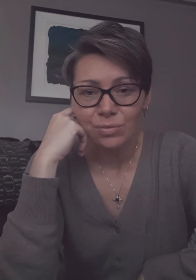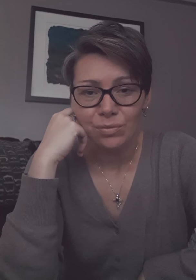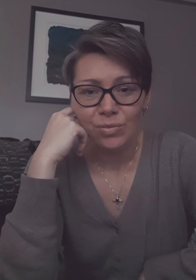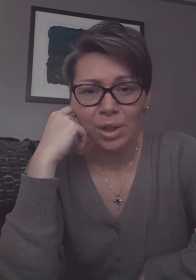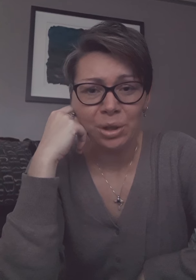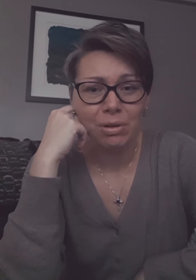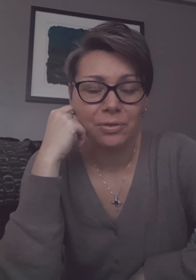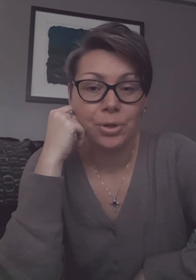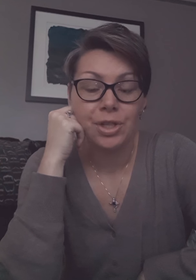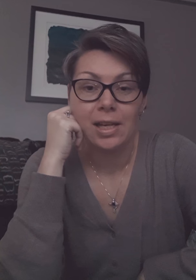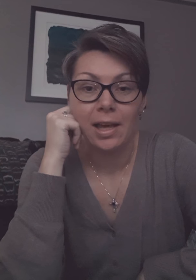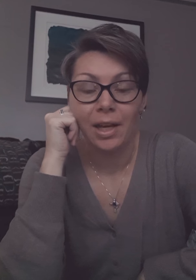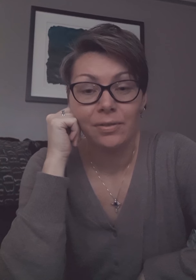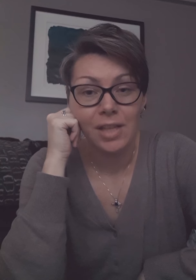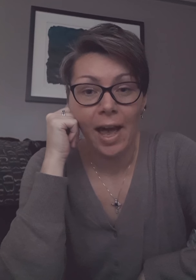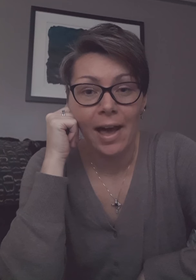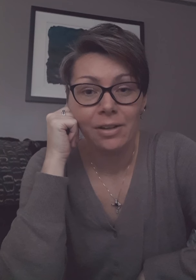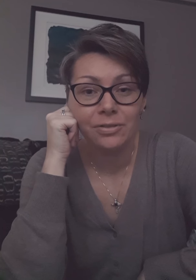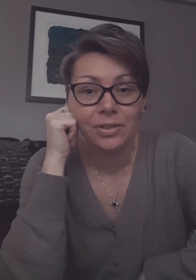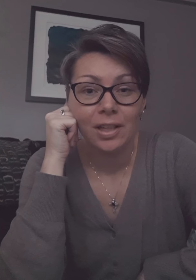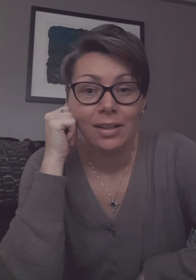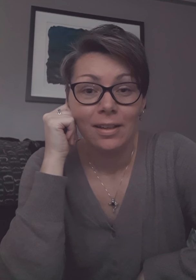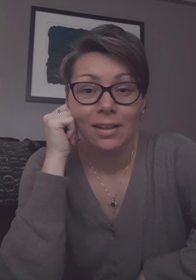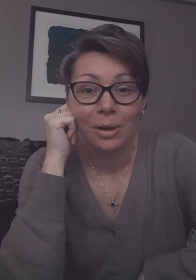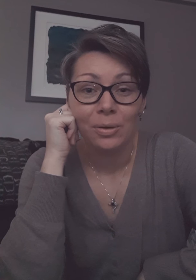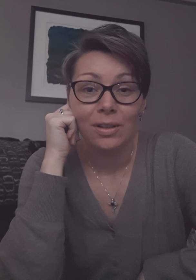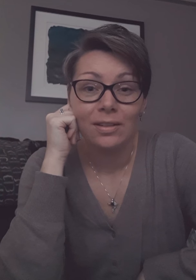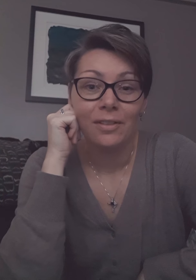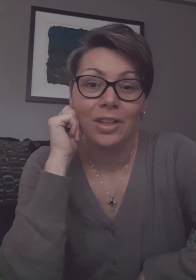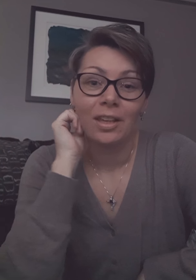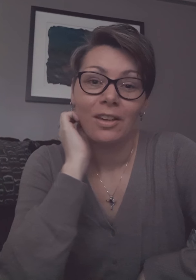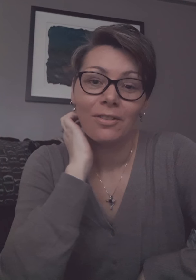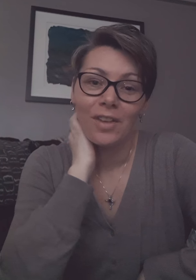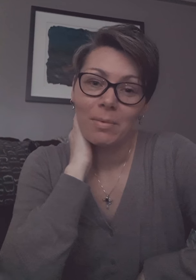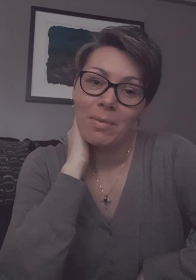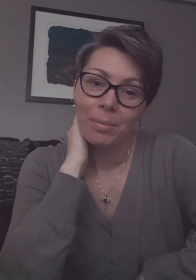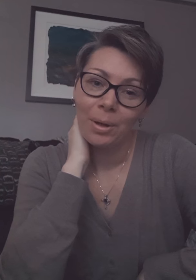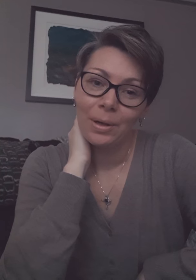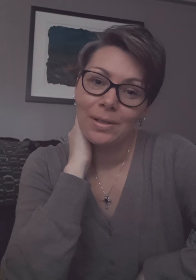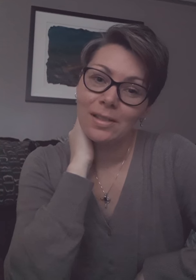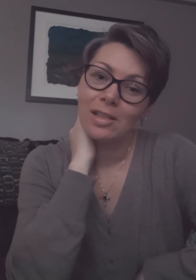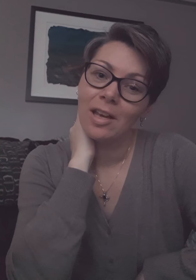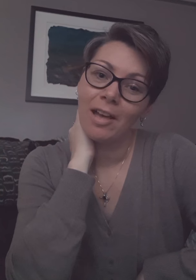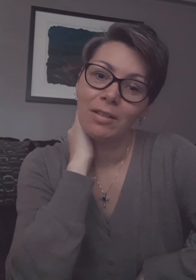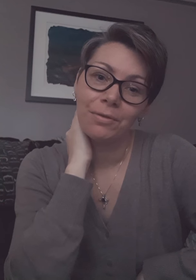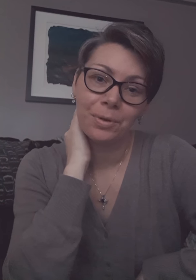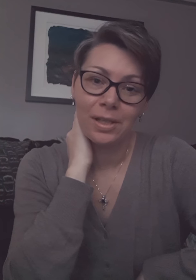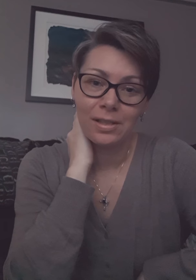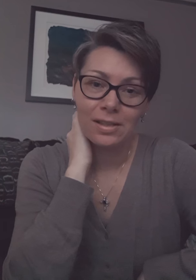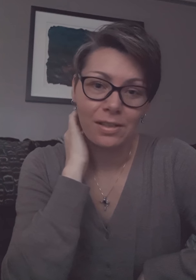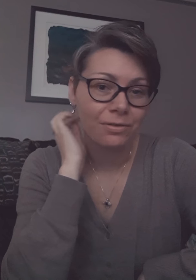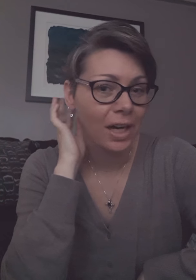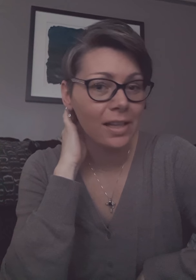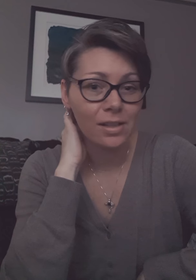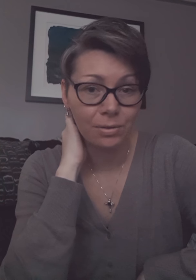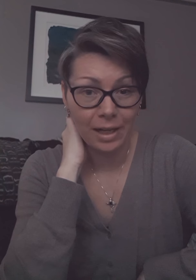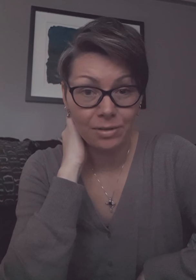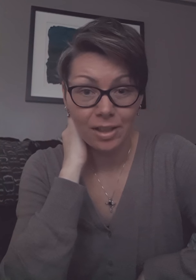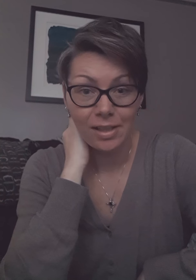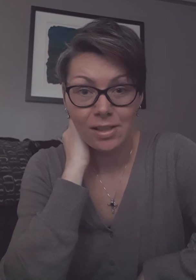you know we're fortunate enough to have you know loving family members and loved ones and friends around us